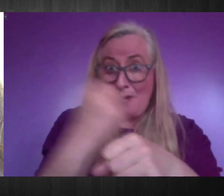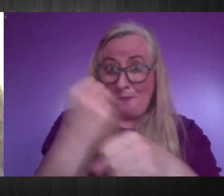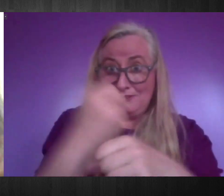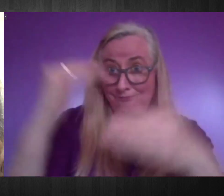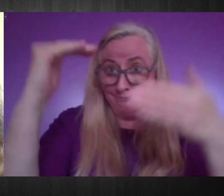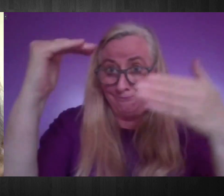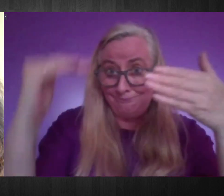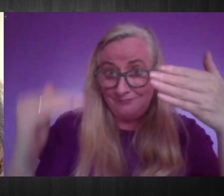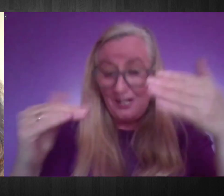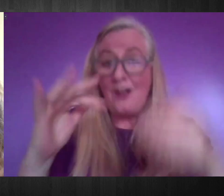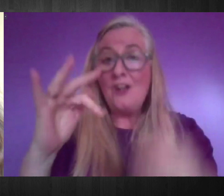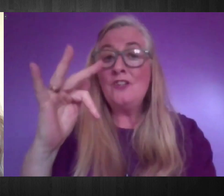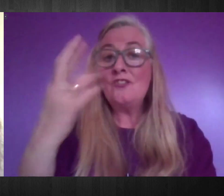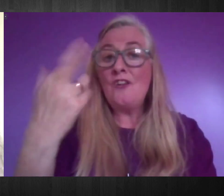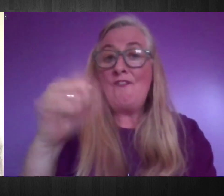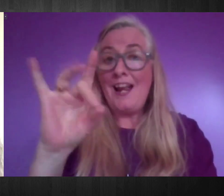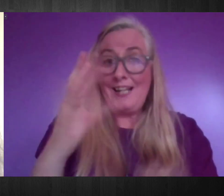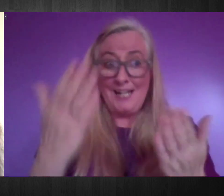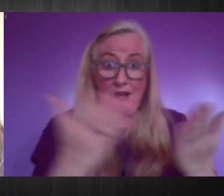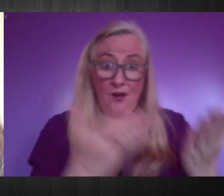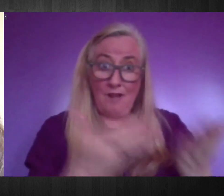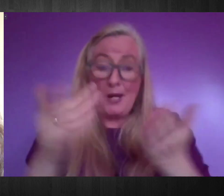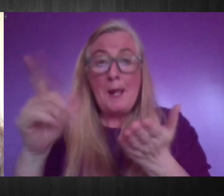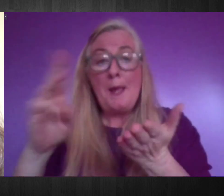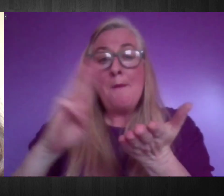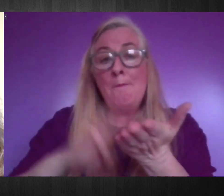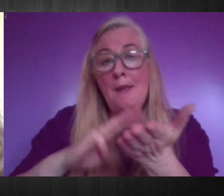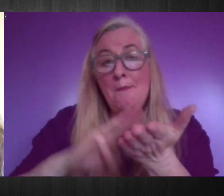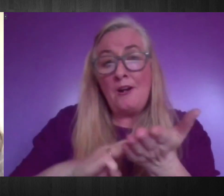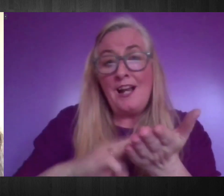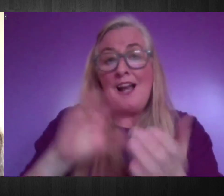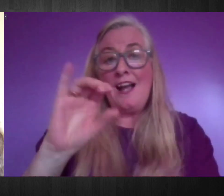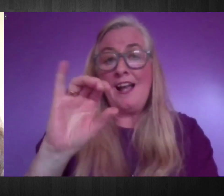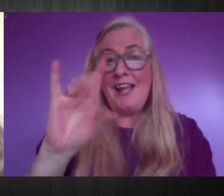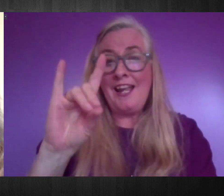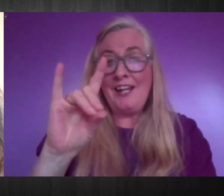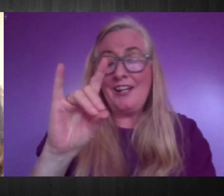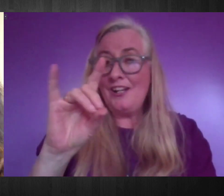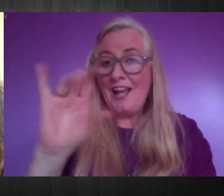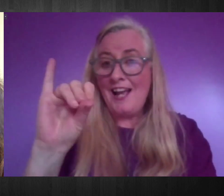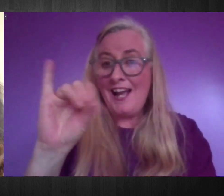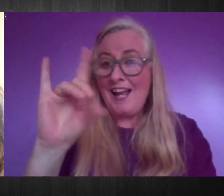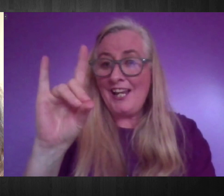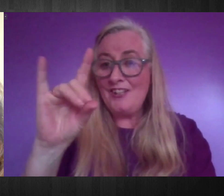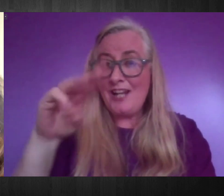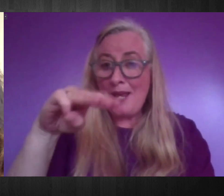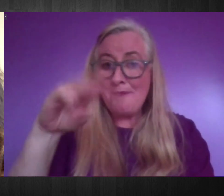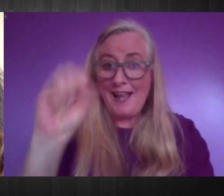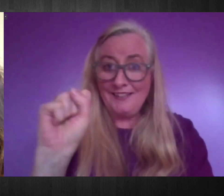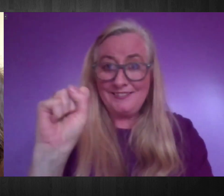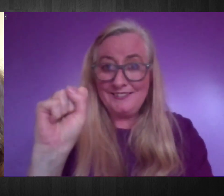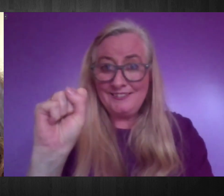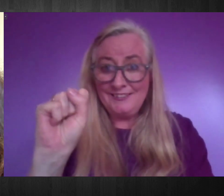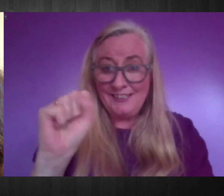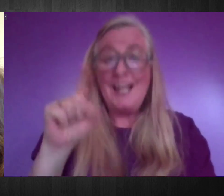Frank, I'll hand over to you now. Frank is a member of the Irish Human Rights and Equality Commission since 2013, and he's also the Chair of the